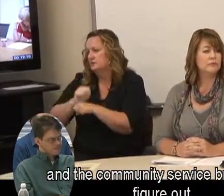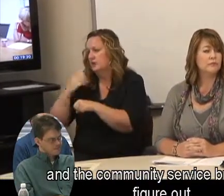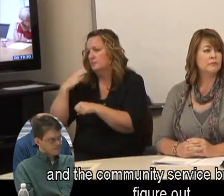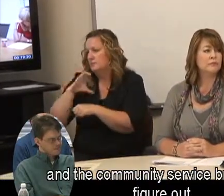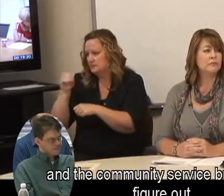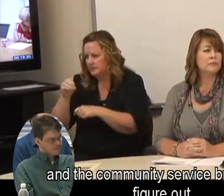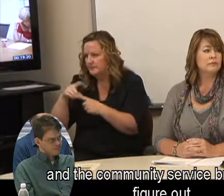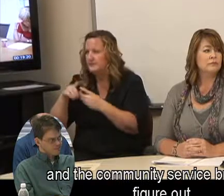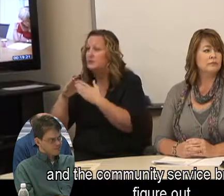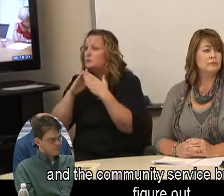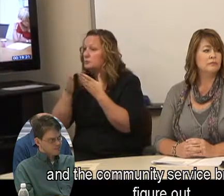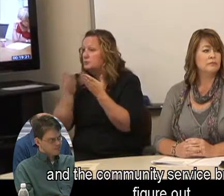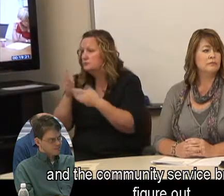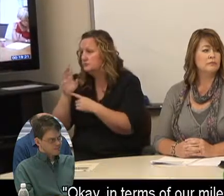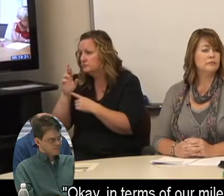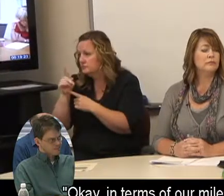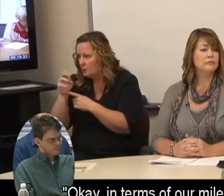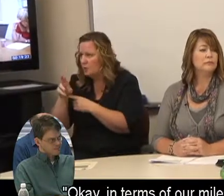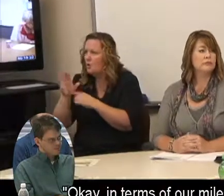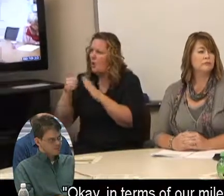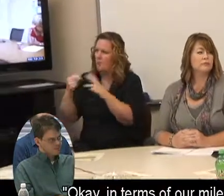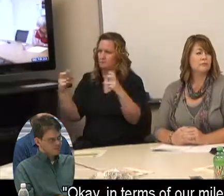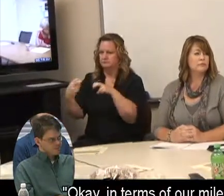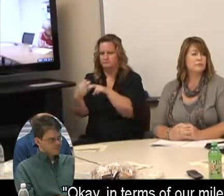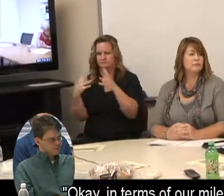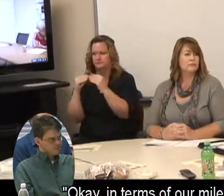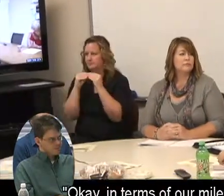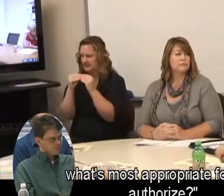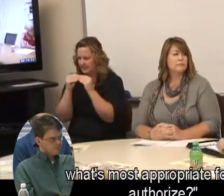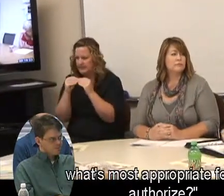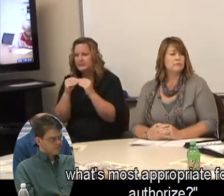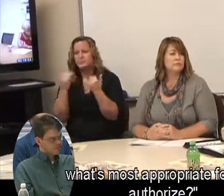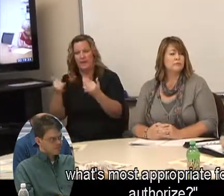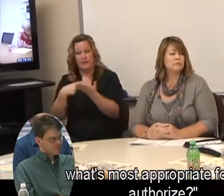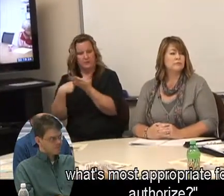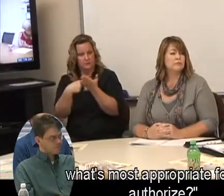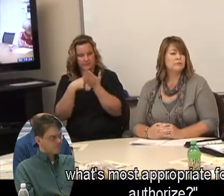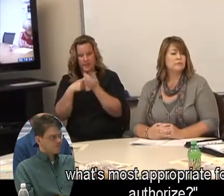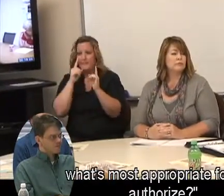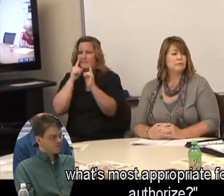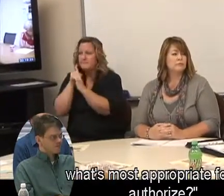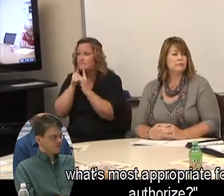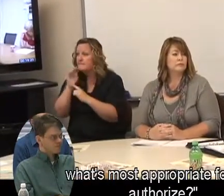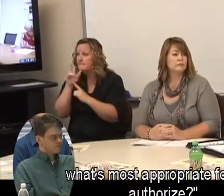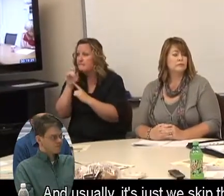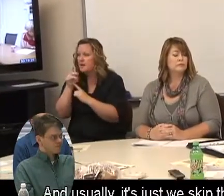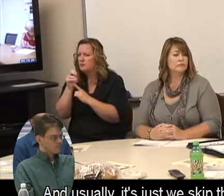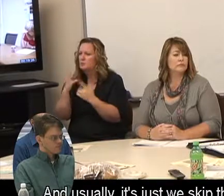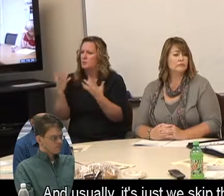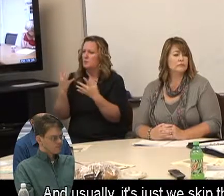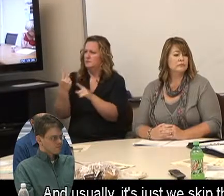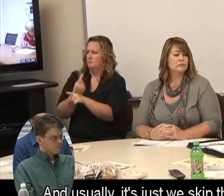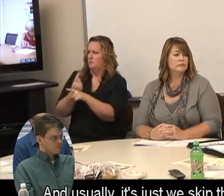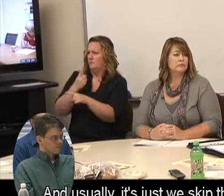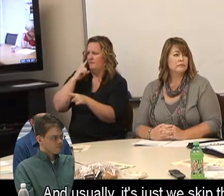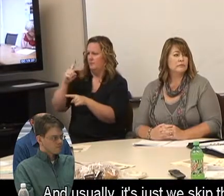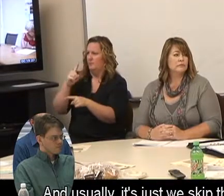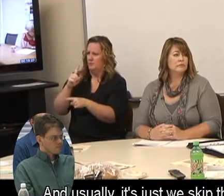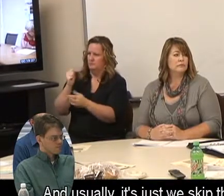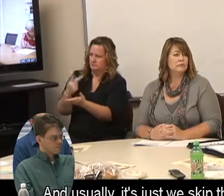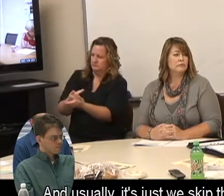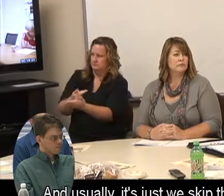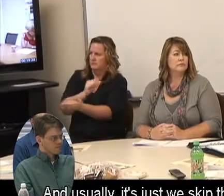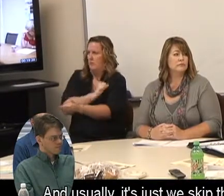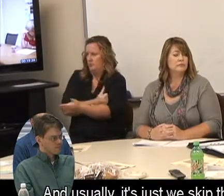broker and figure out, okay, in terms of our milestones, what's most appropriate for us to authorize. And usually it's just,